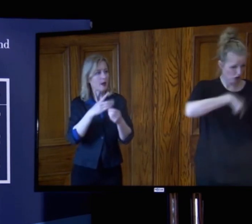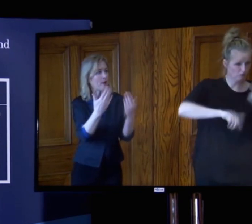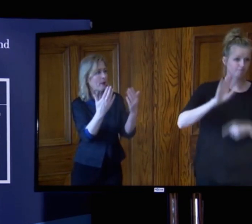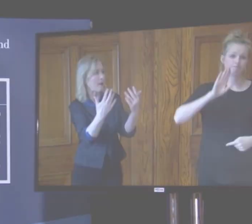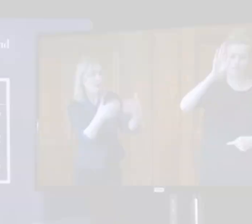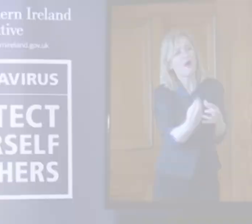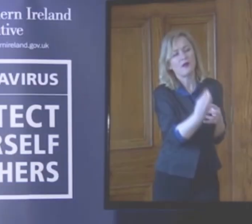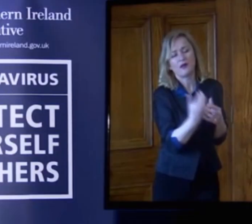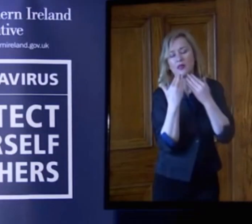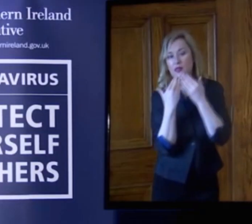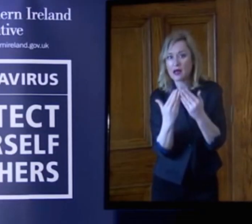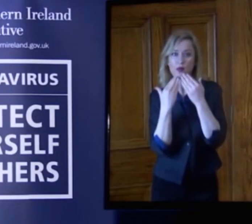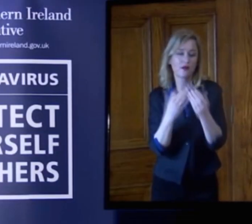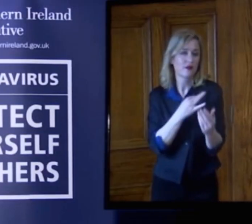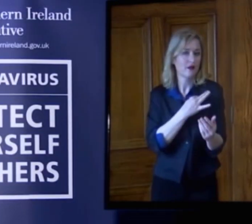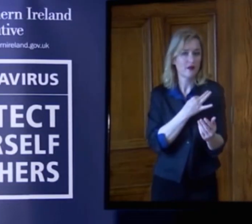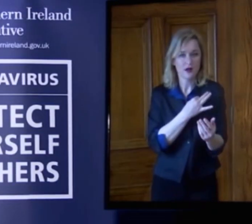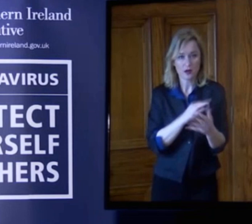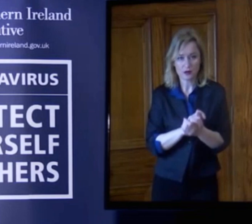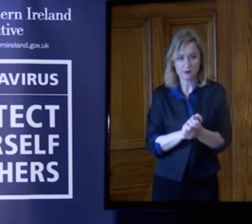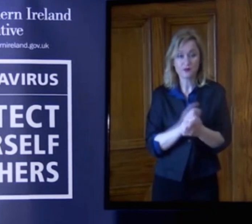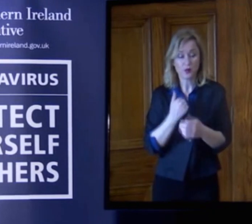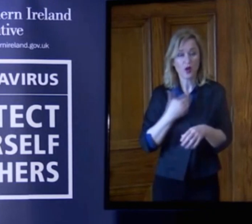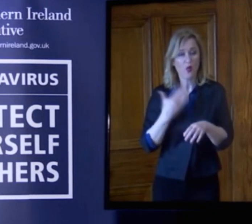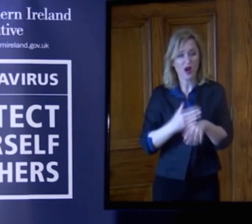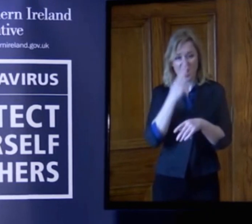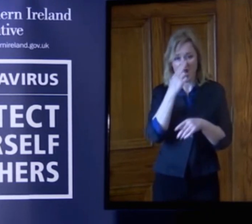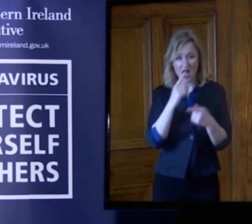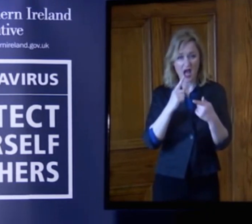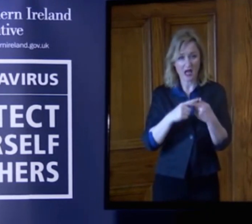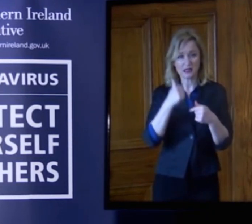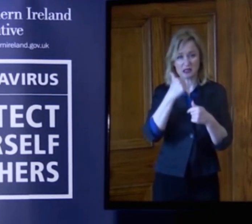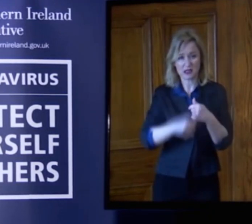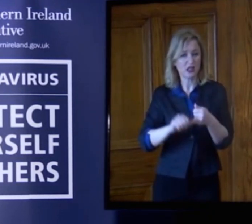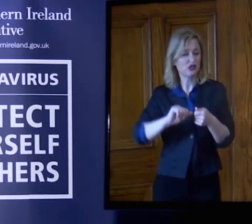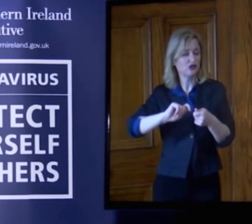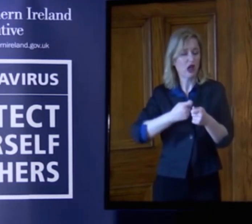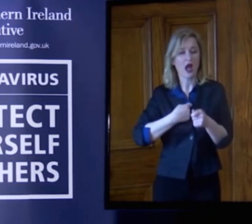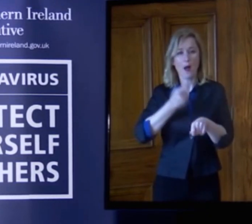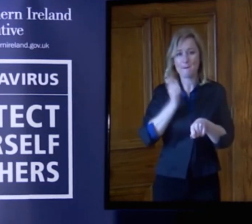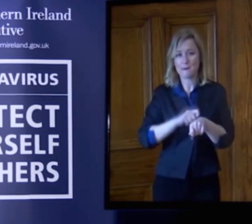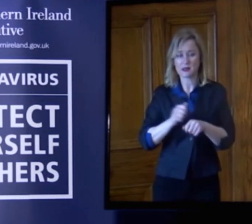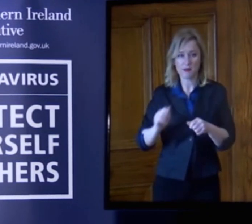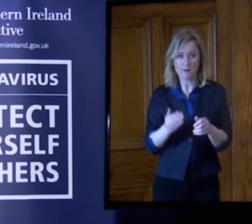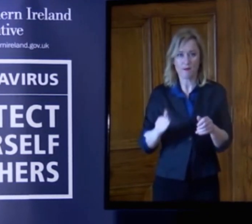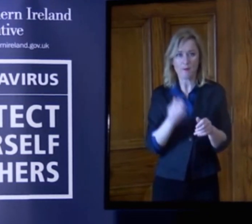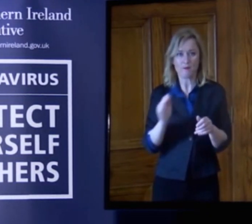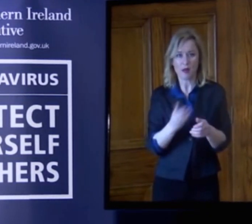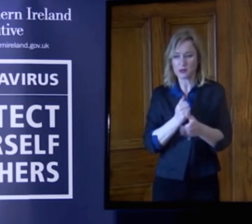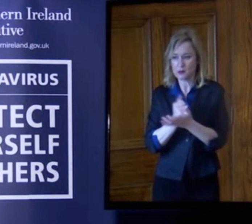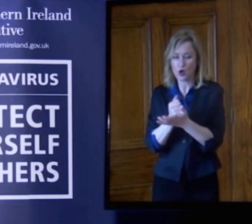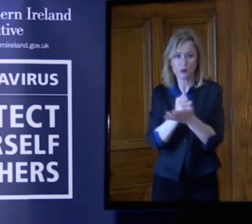citizens. We're working day and night to do everything we can to bring forward measures to support and protect people.